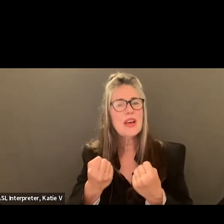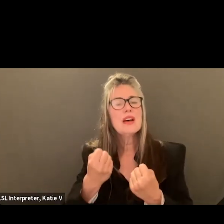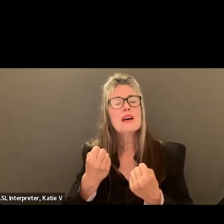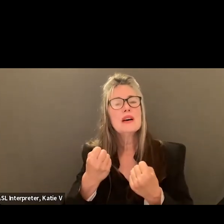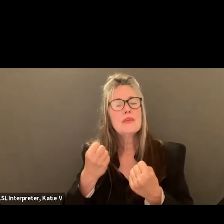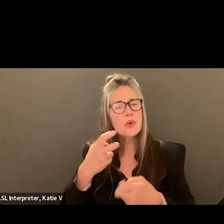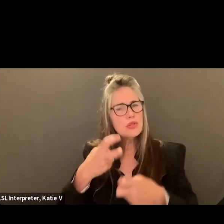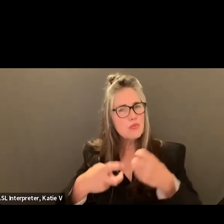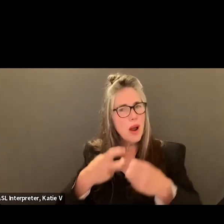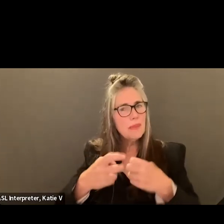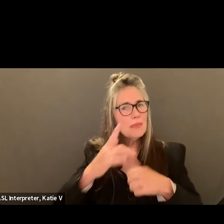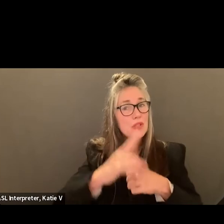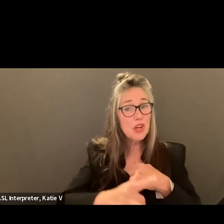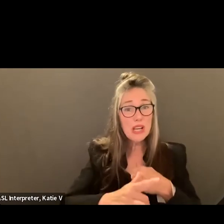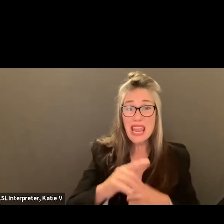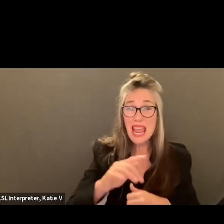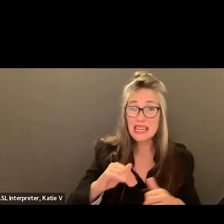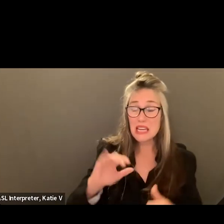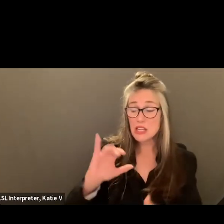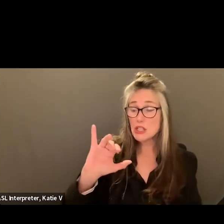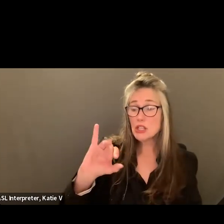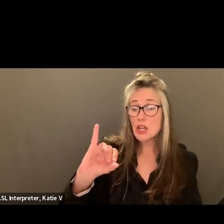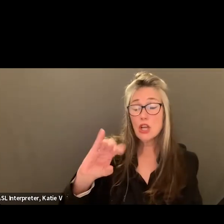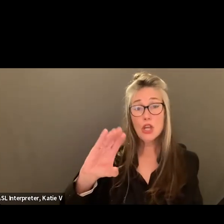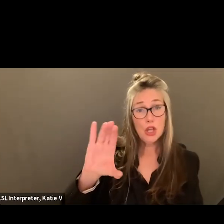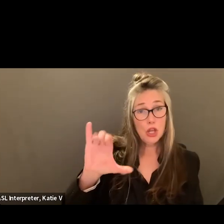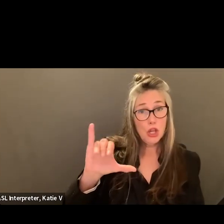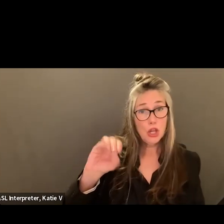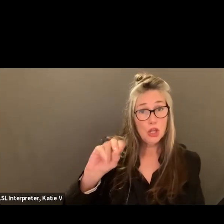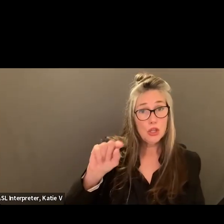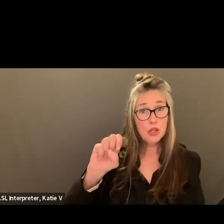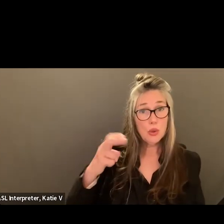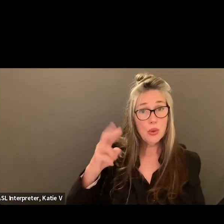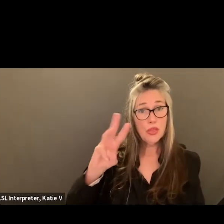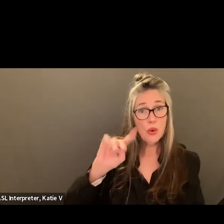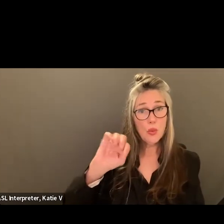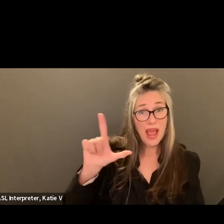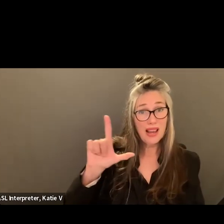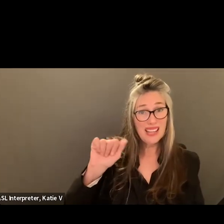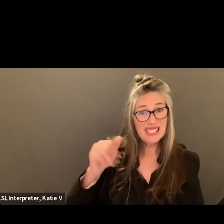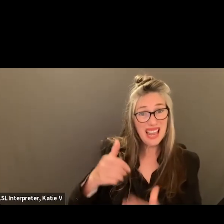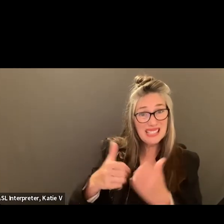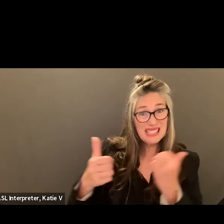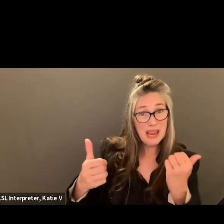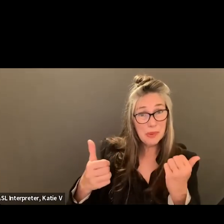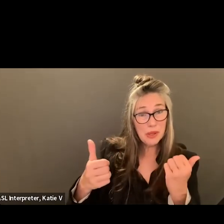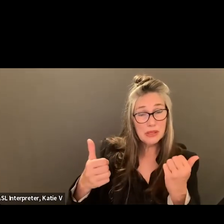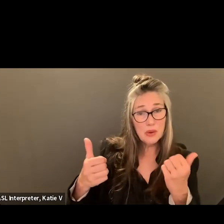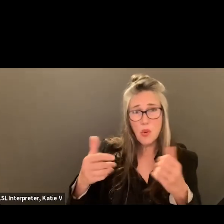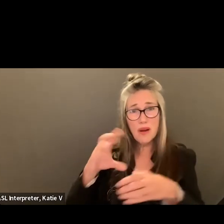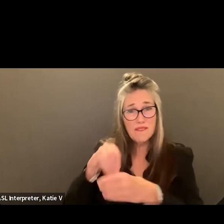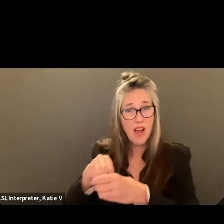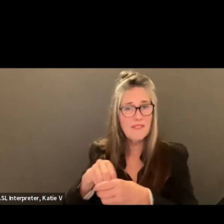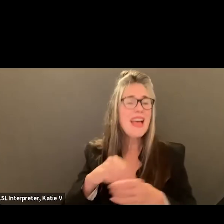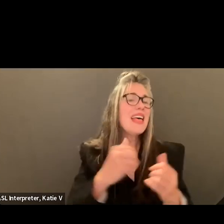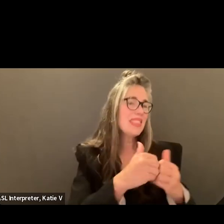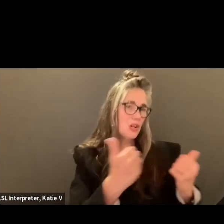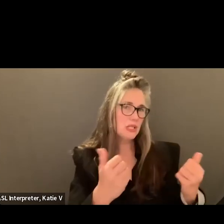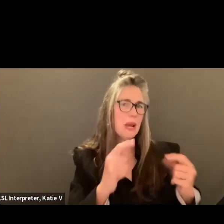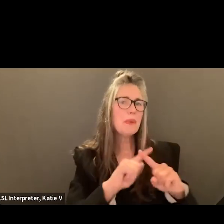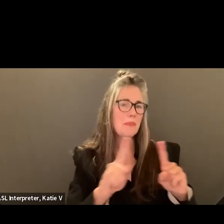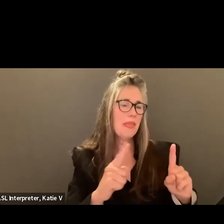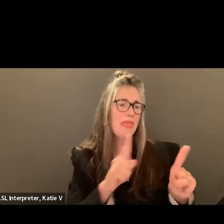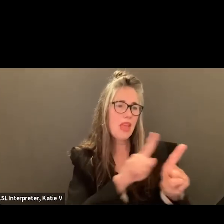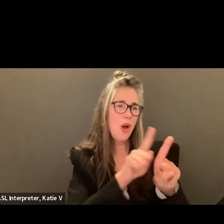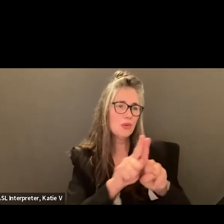Behavioral Wellness Department? They're separate, but they do have a community collaborative that also includes BeWell. Okay. Yes. All right. Well,